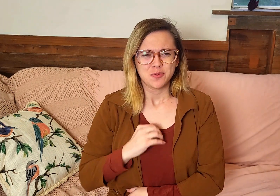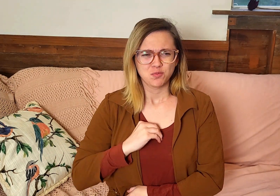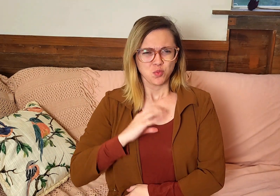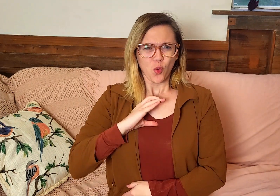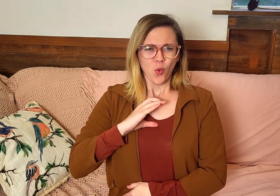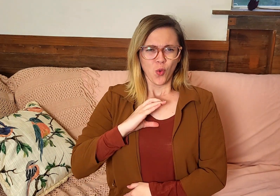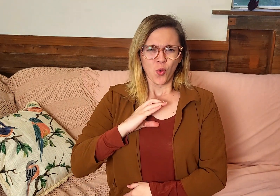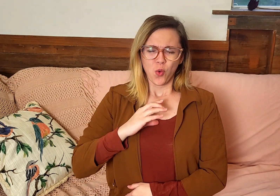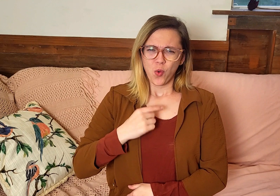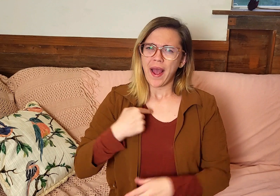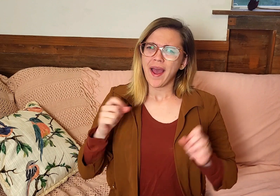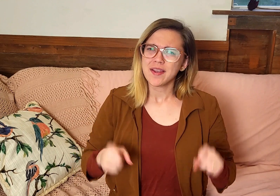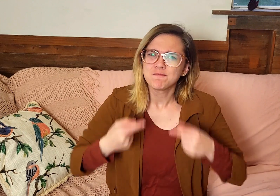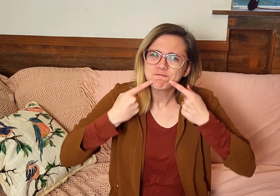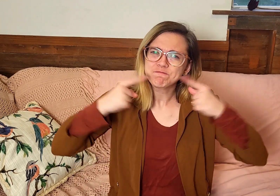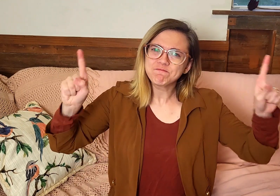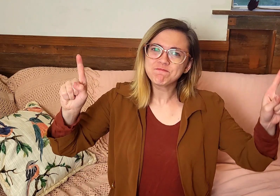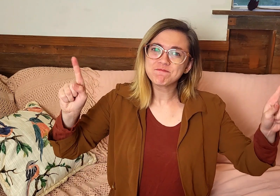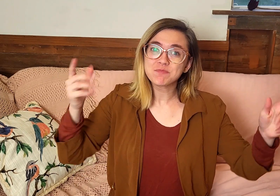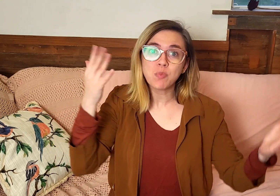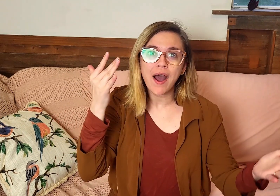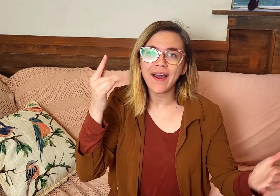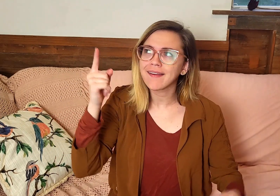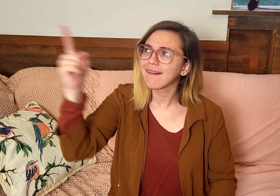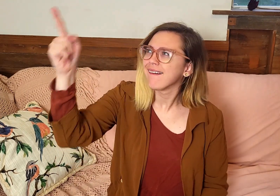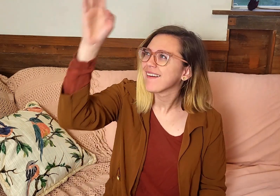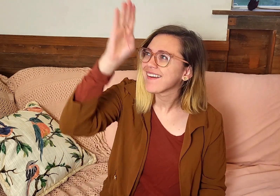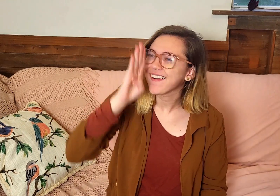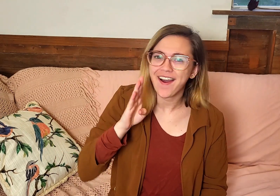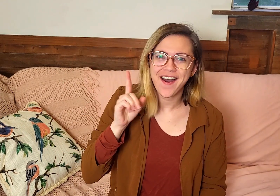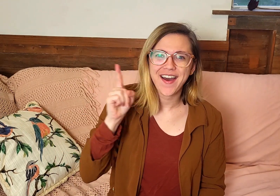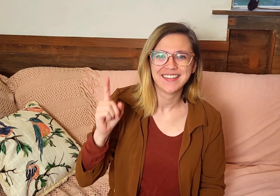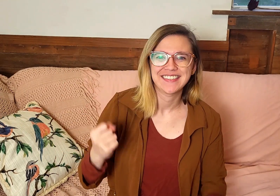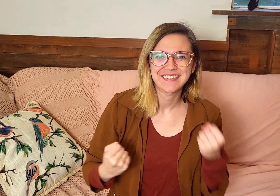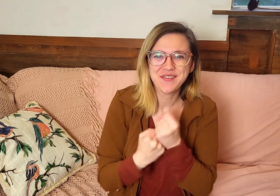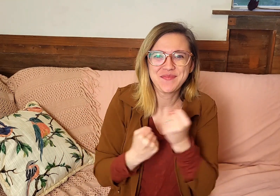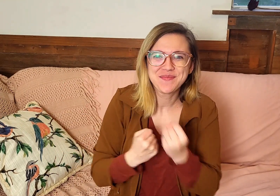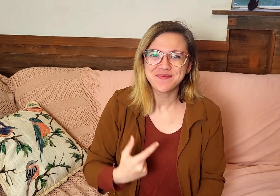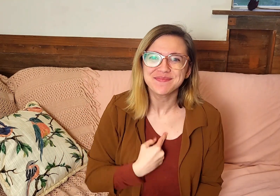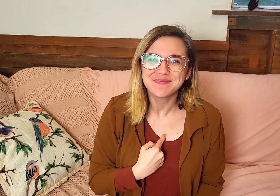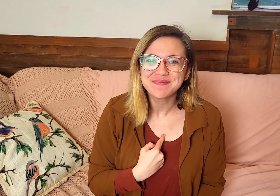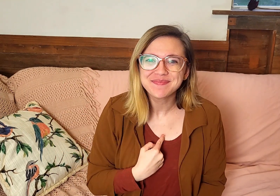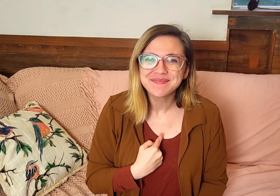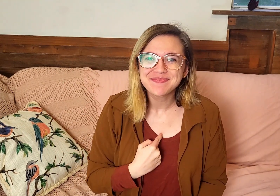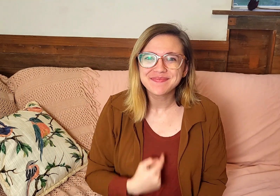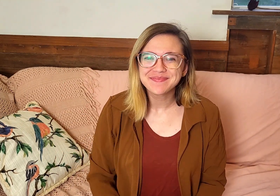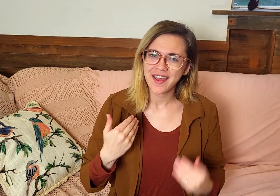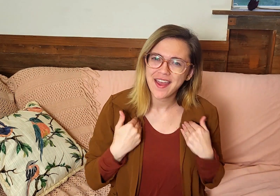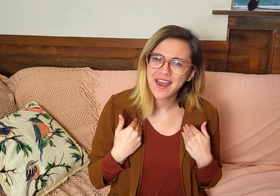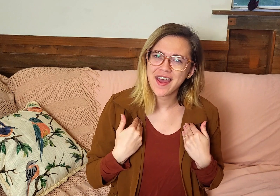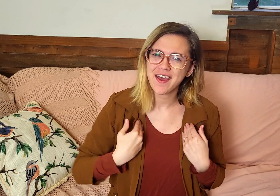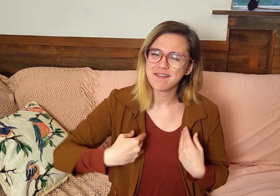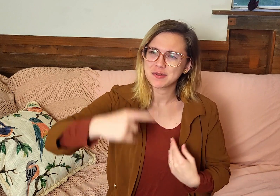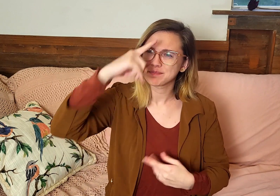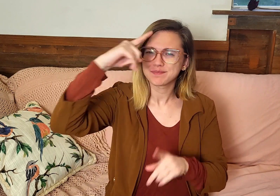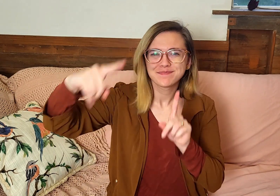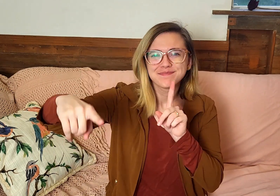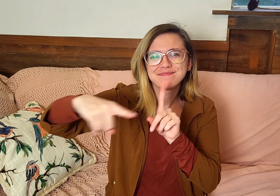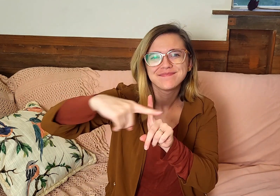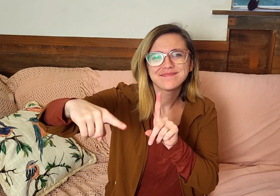embolstered with self-esteem, and ready to accomplish great things. Because God is supporting me. It gives